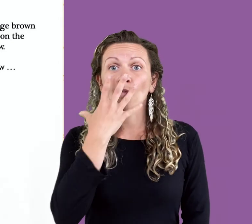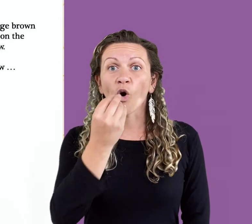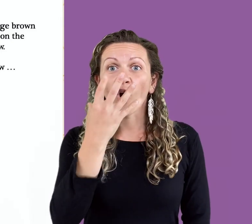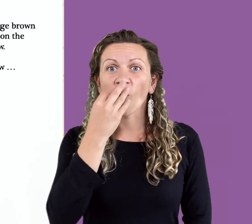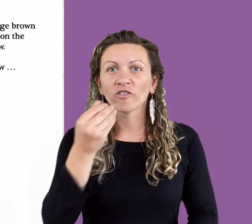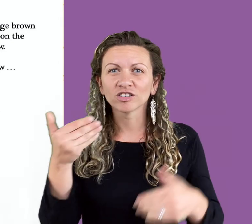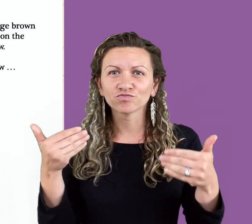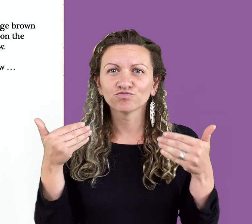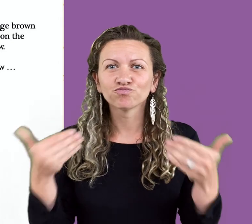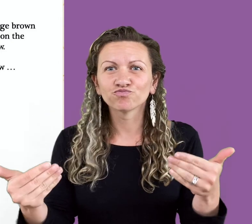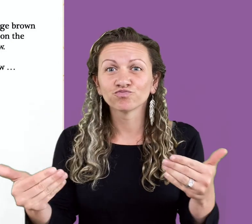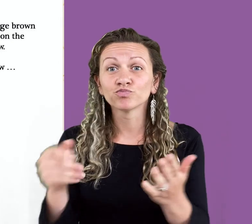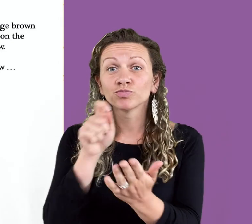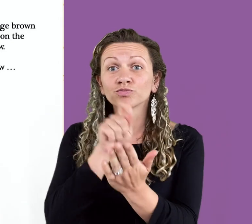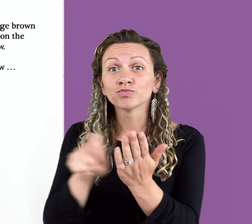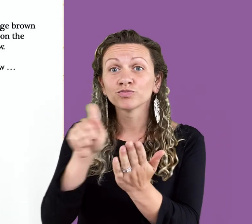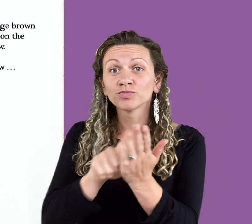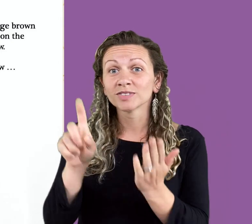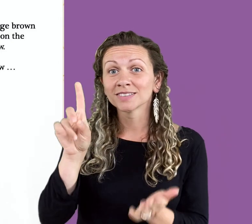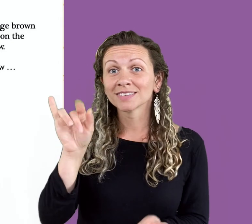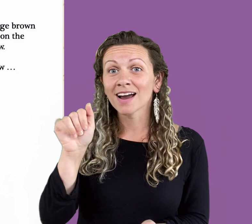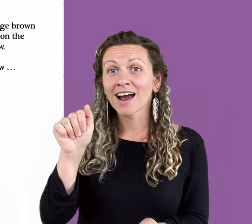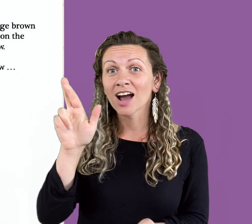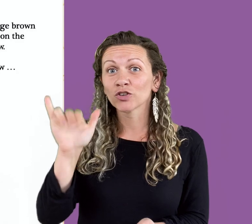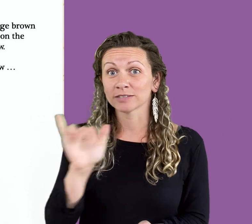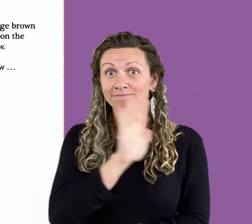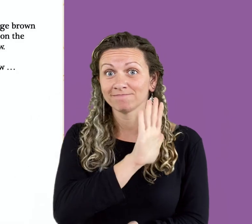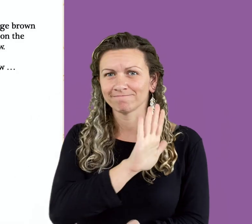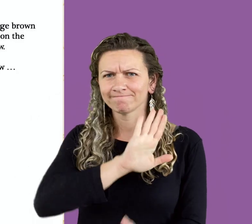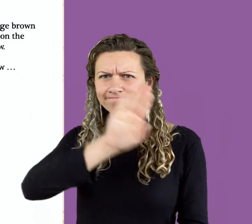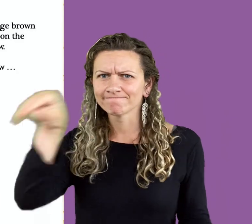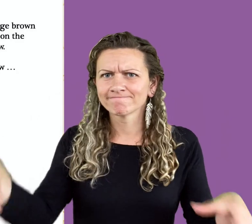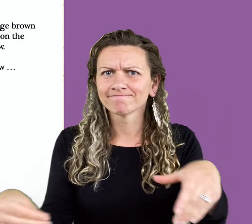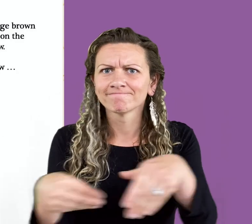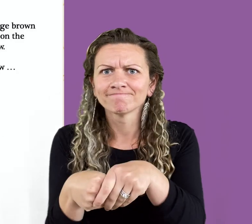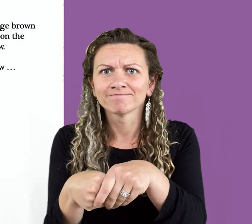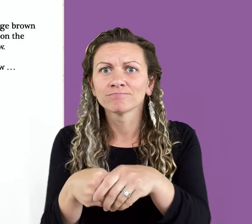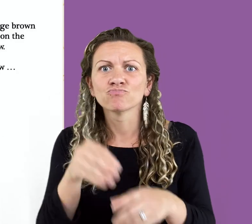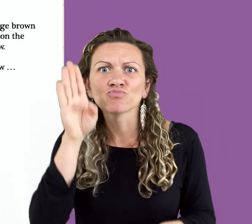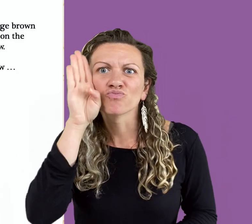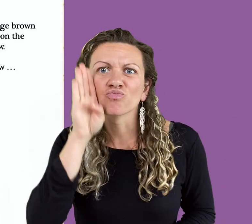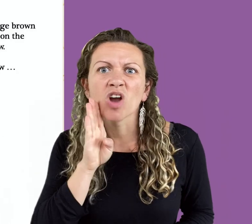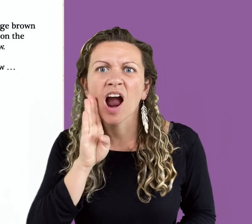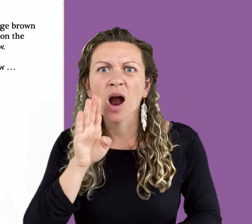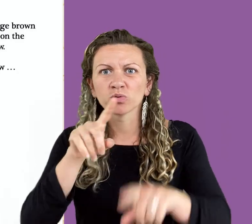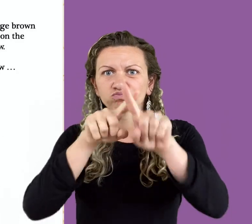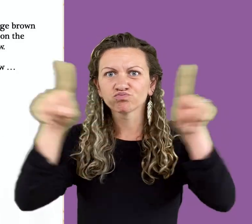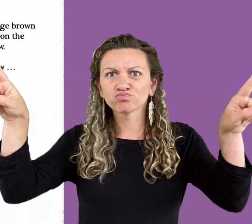The wolf put his diary into a large brown envelope and